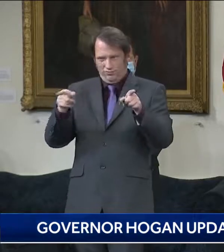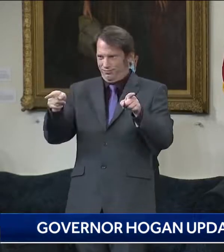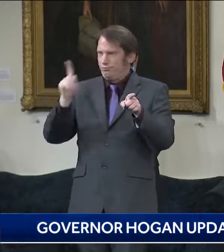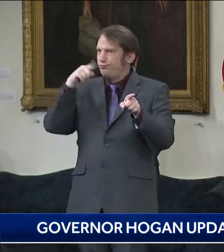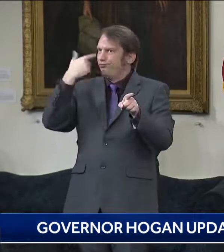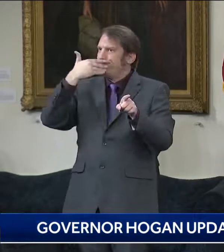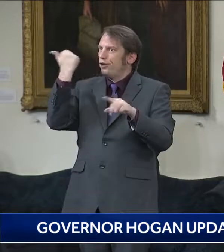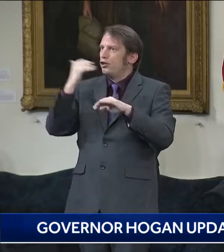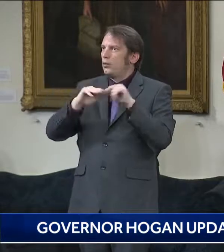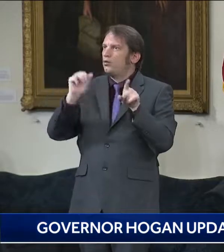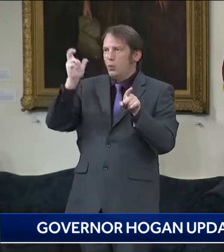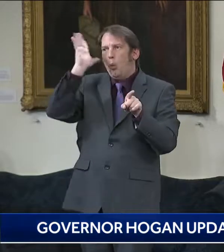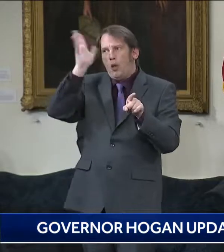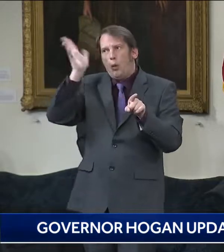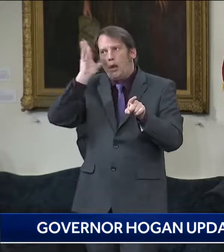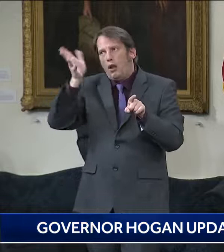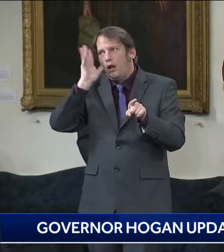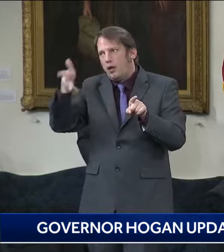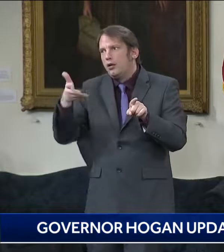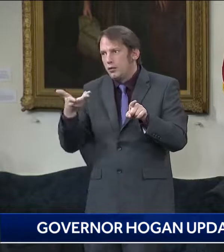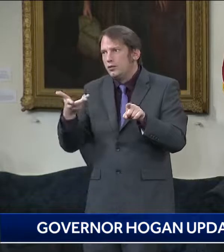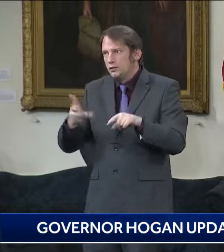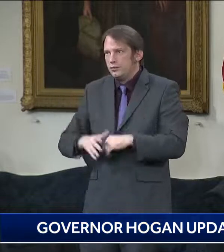you know, we can get to 100,000 a day.